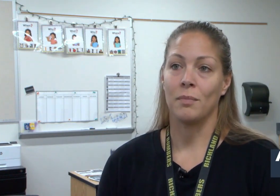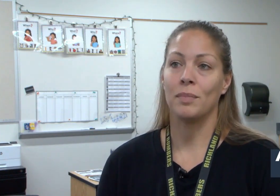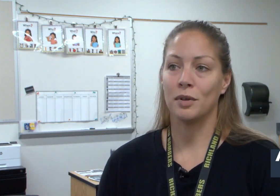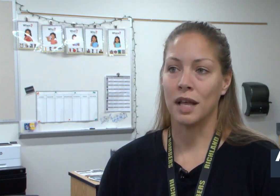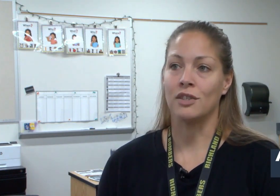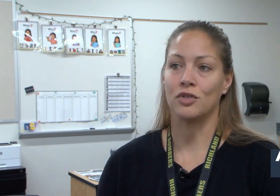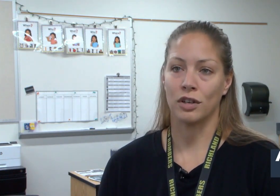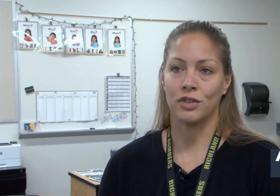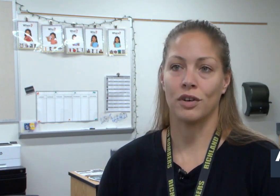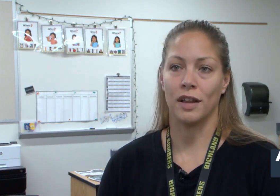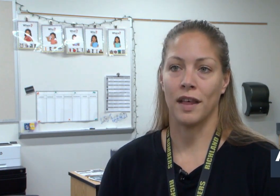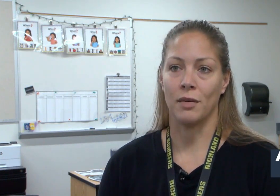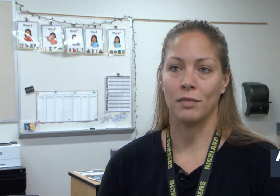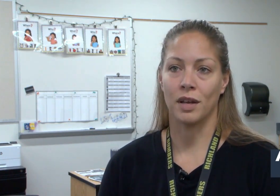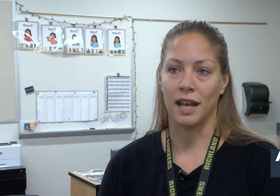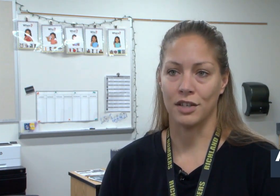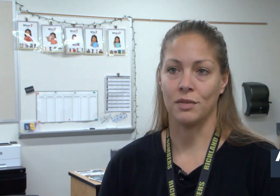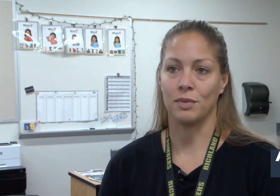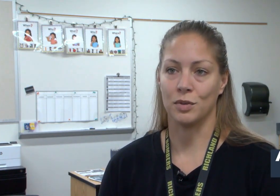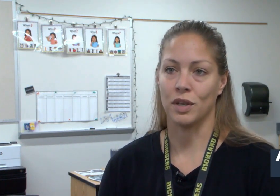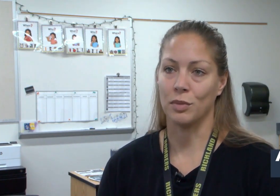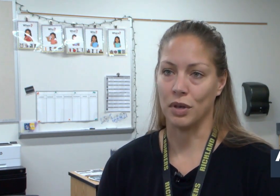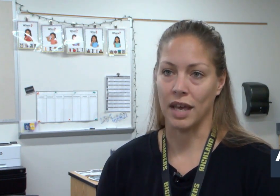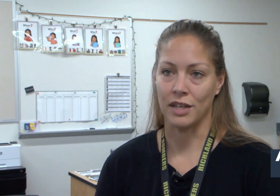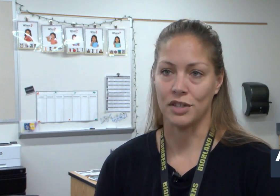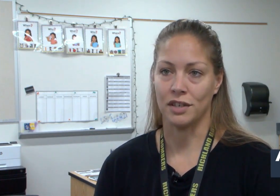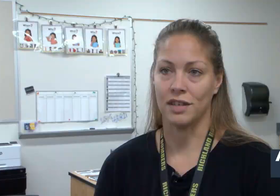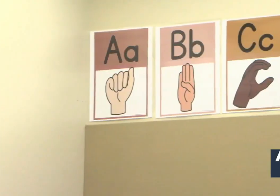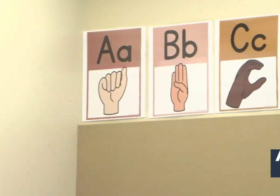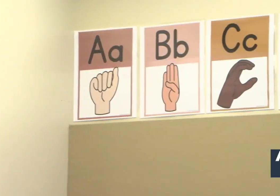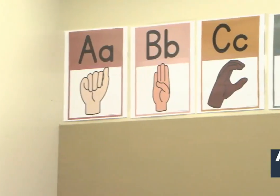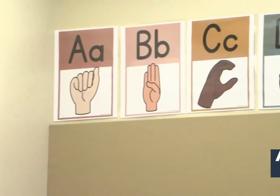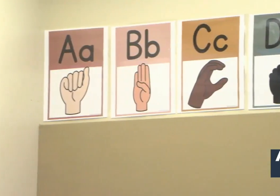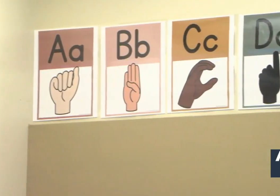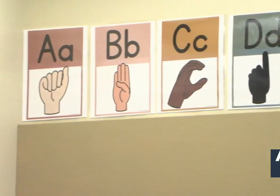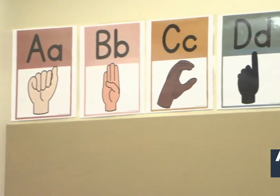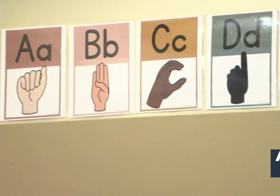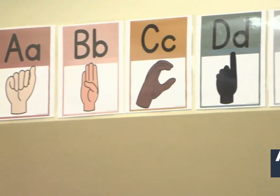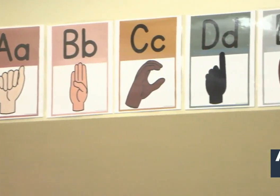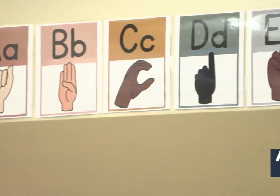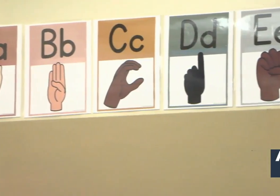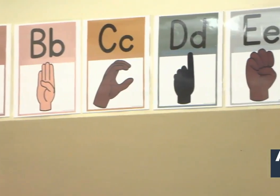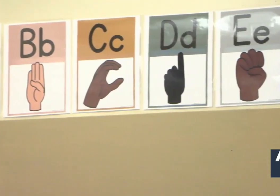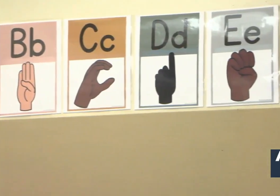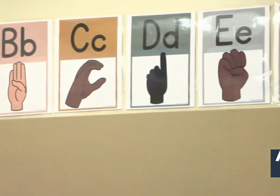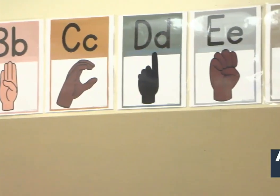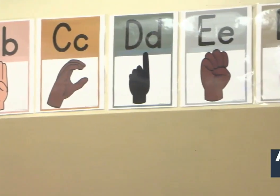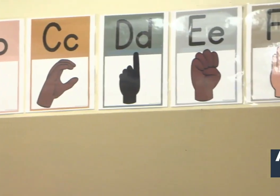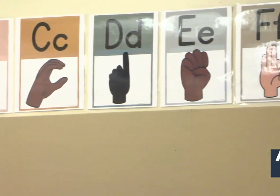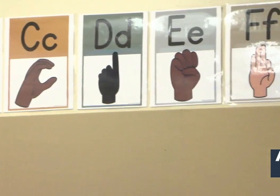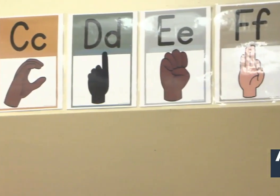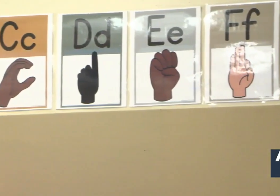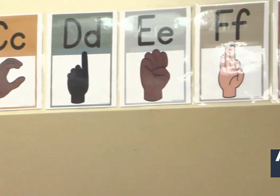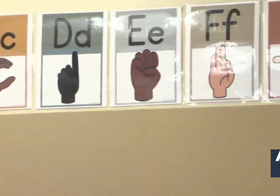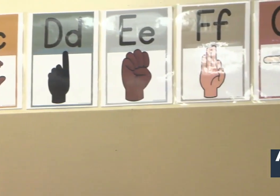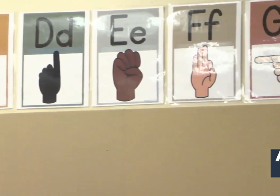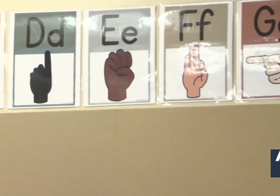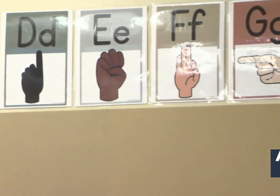build that structure and that connection between communication. There was a lot of interest from students in both schools for taking these ASL